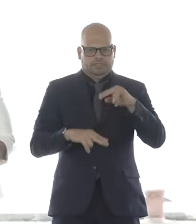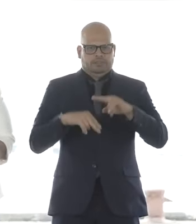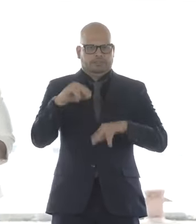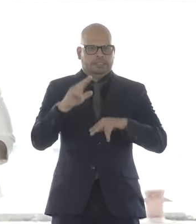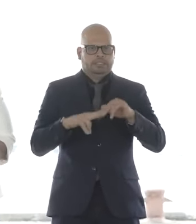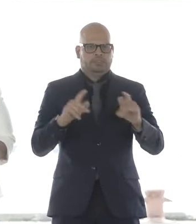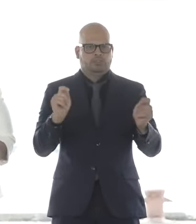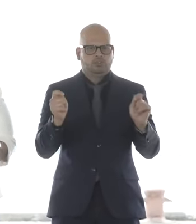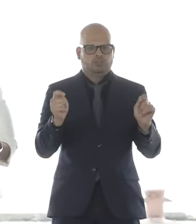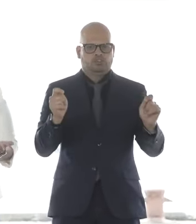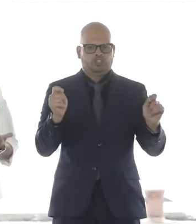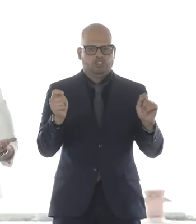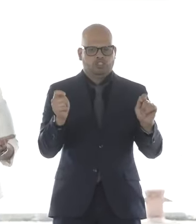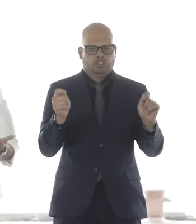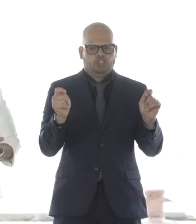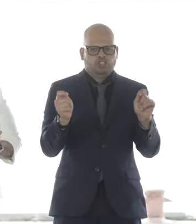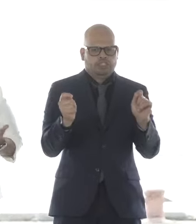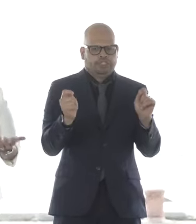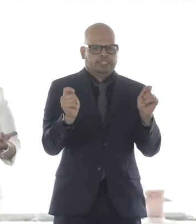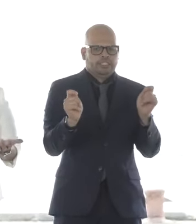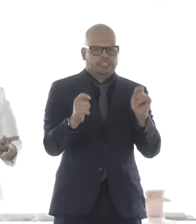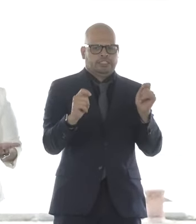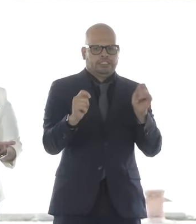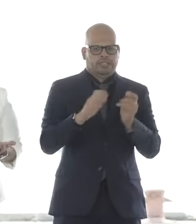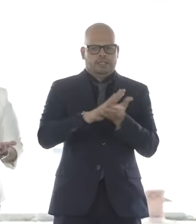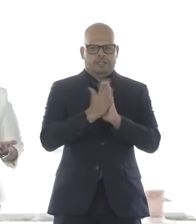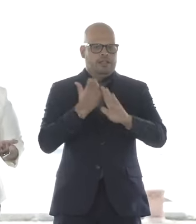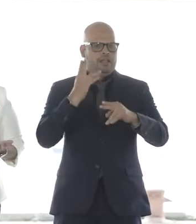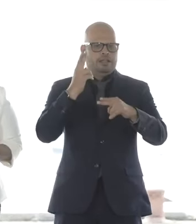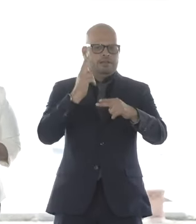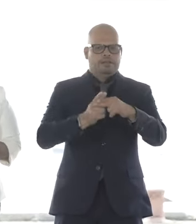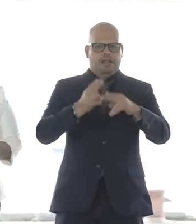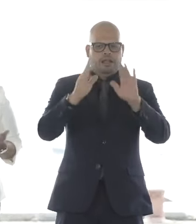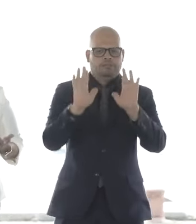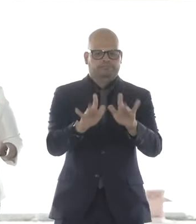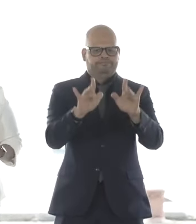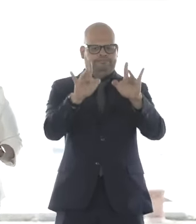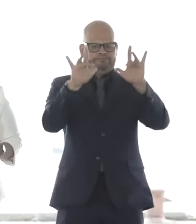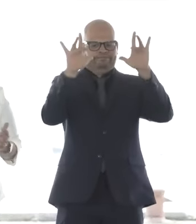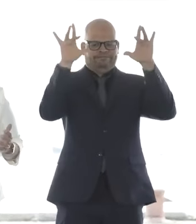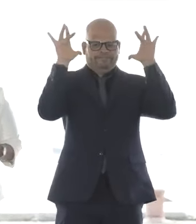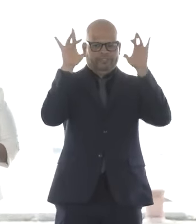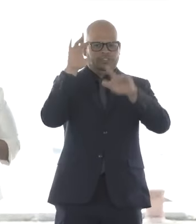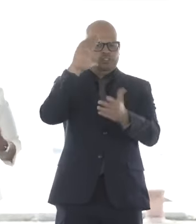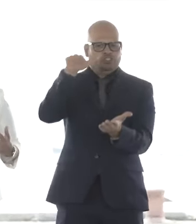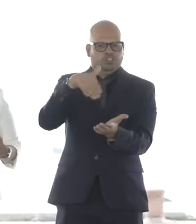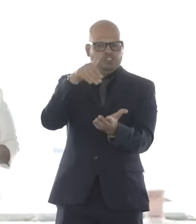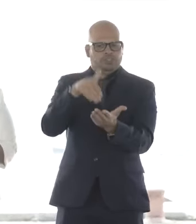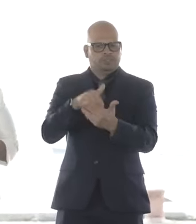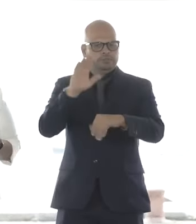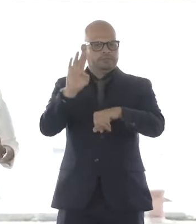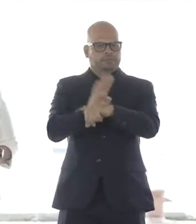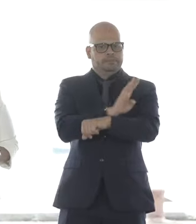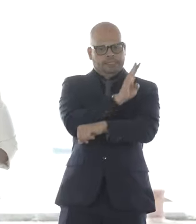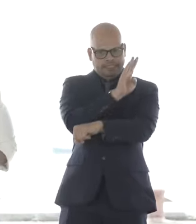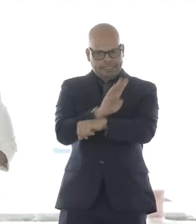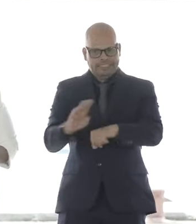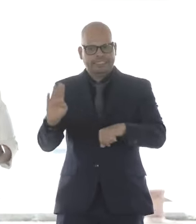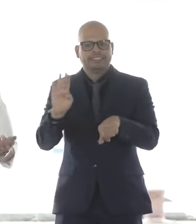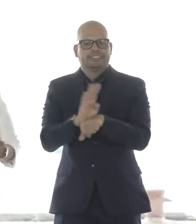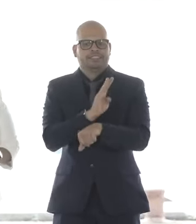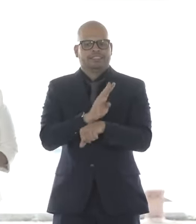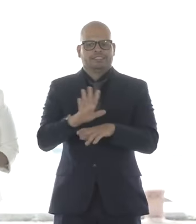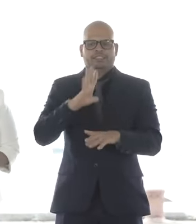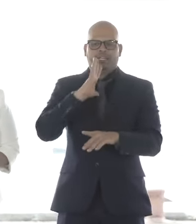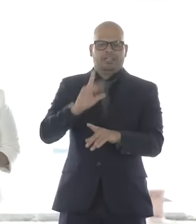epicenter of this new industry that we are growing here in Massachusetts. It is nascent, it is hard, it is complex, it